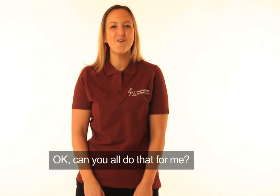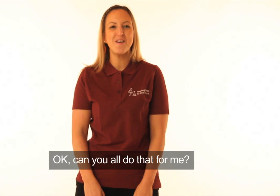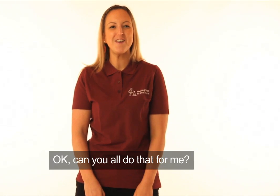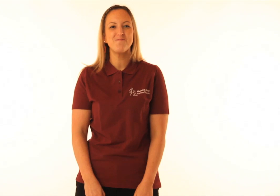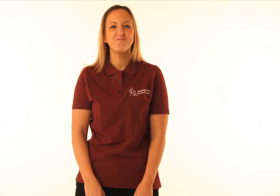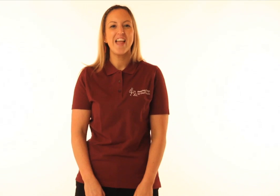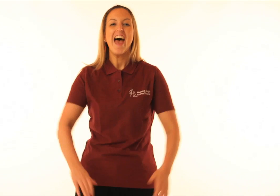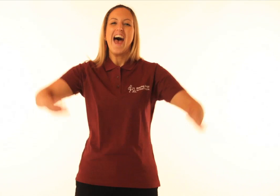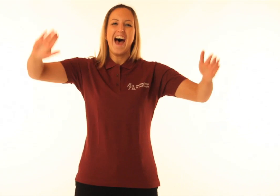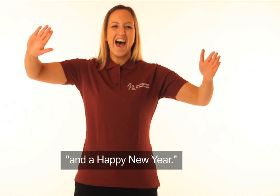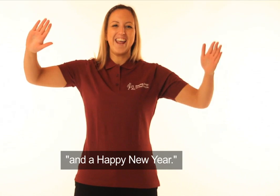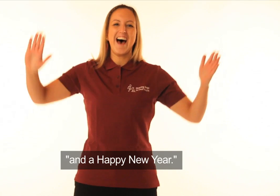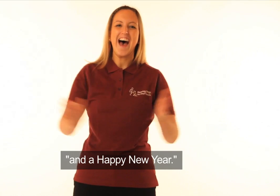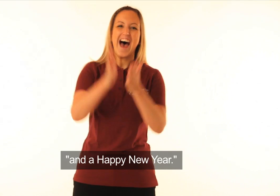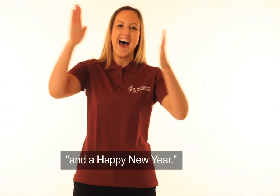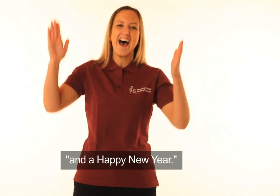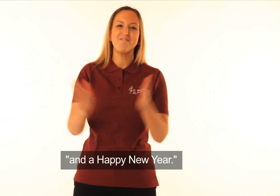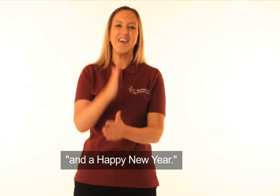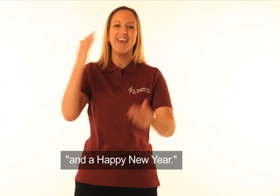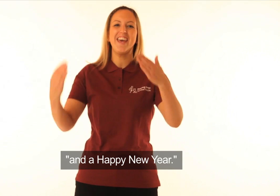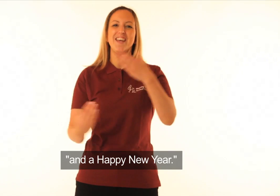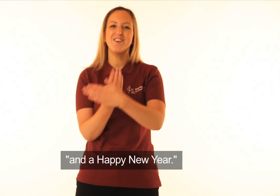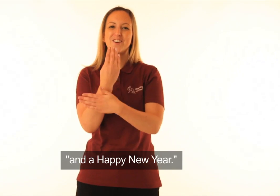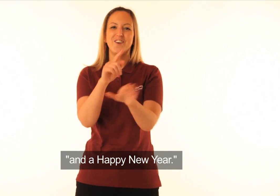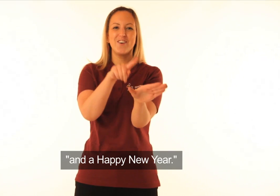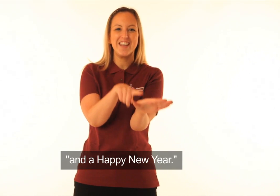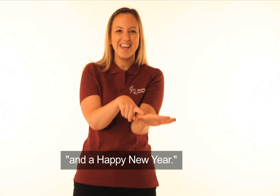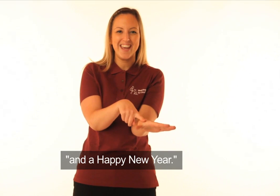for me? And a Happy New Year.